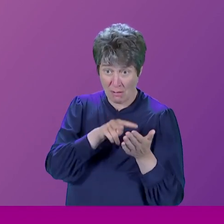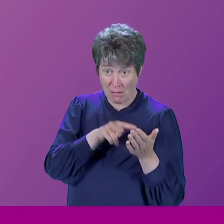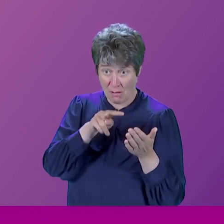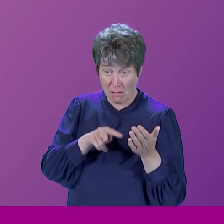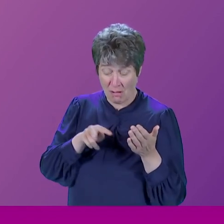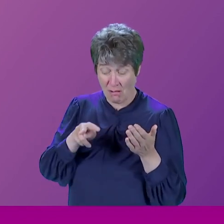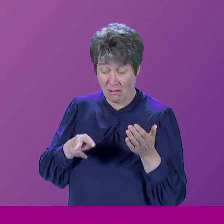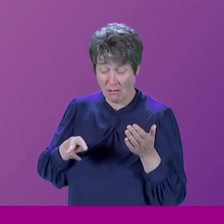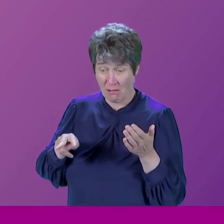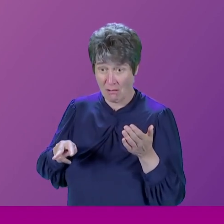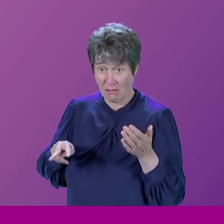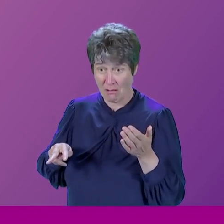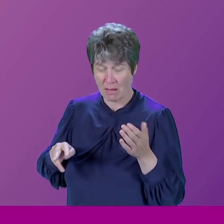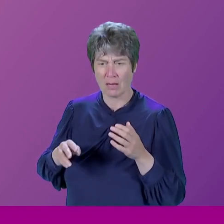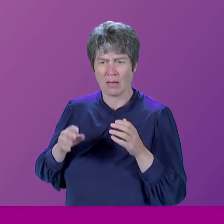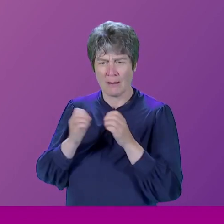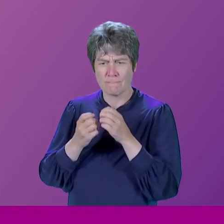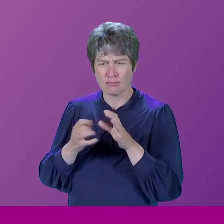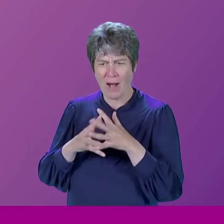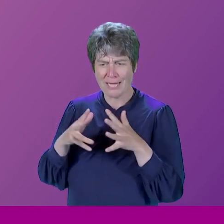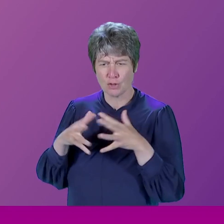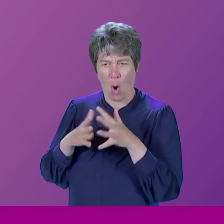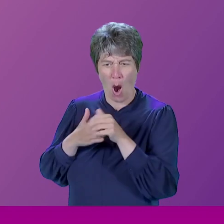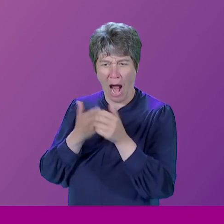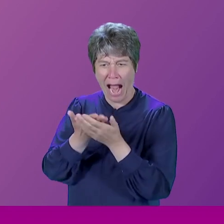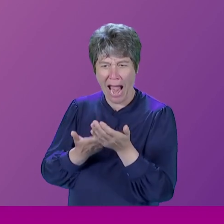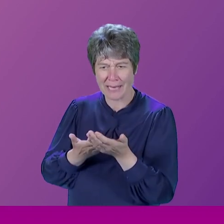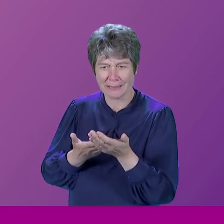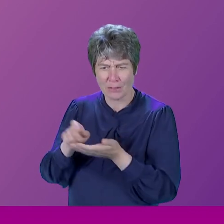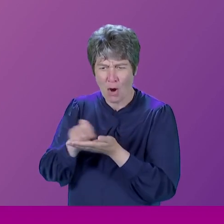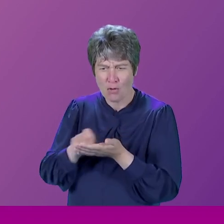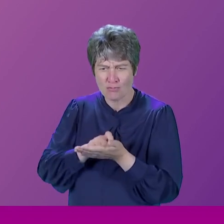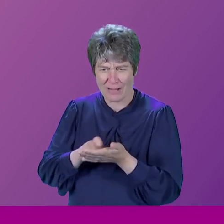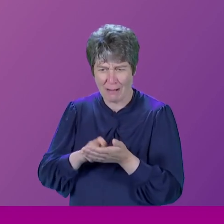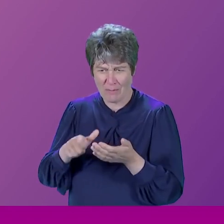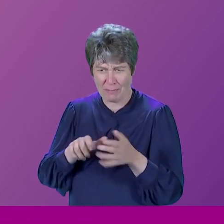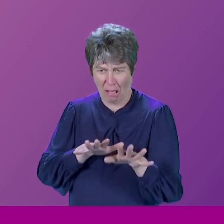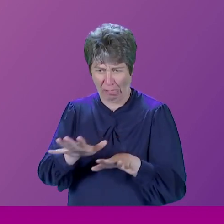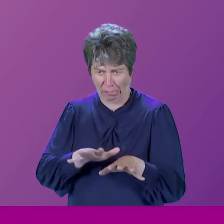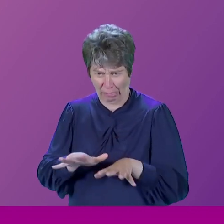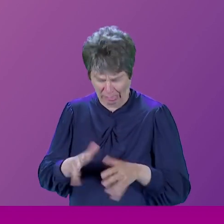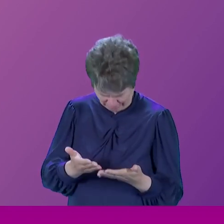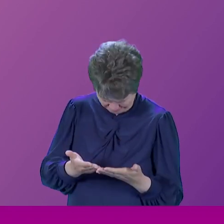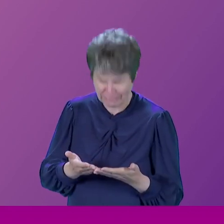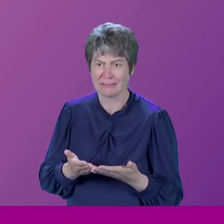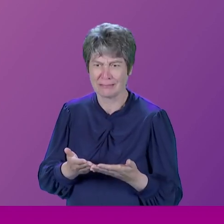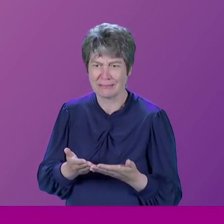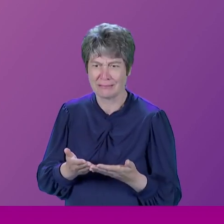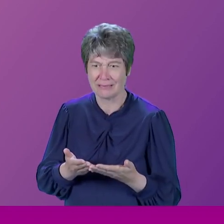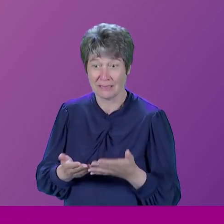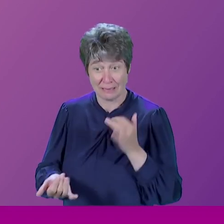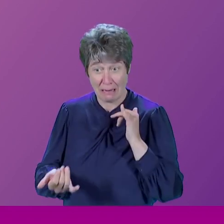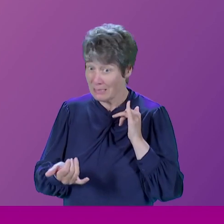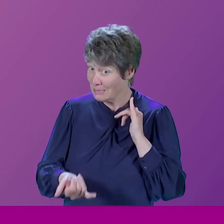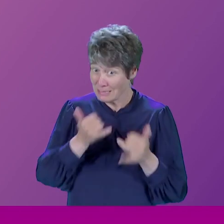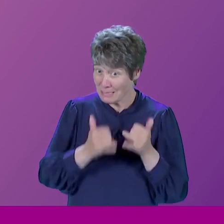Bradshaw's guides, quite honestly, were written in a pretty shambolic and haphazard method. So, on some places, you had masses of